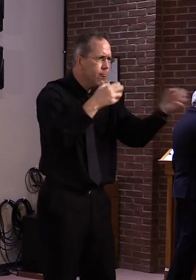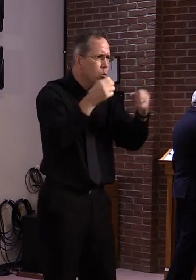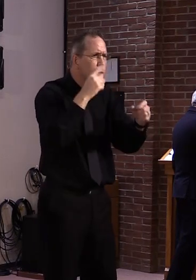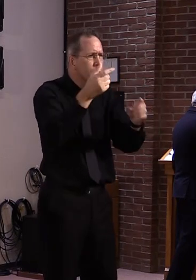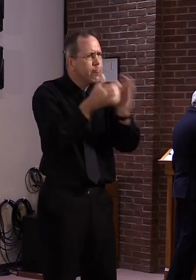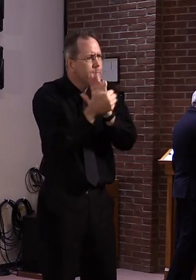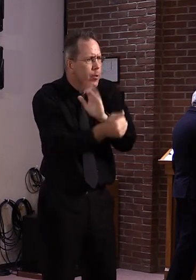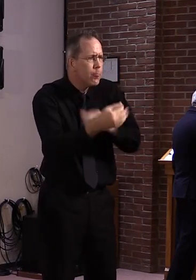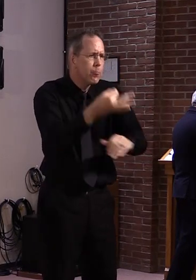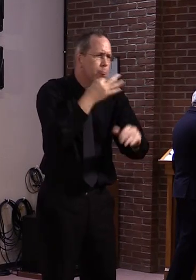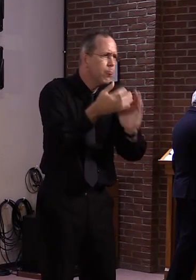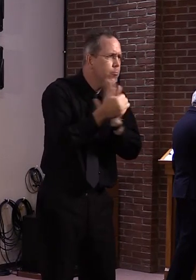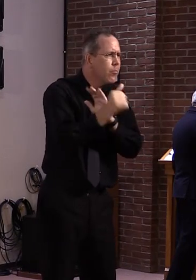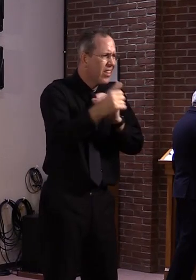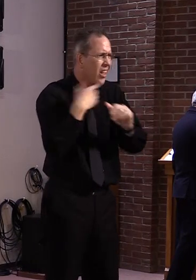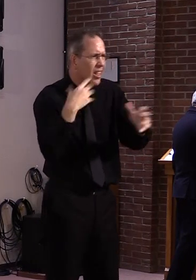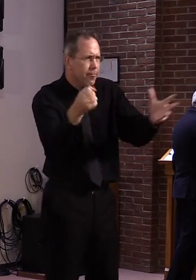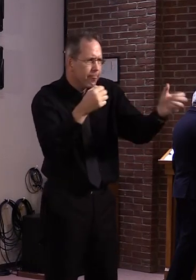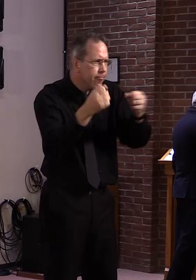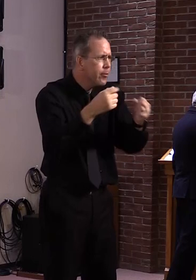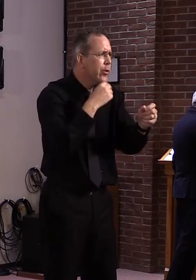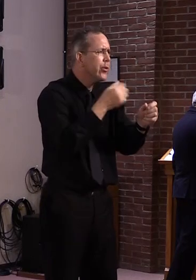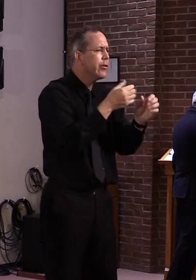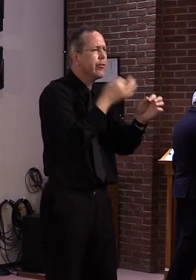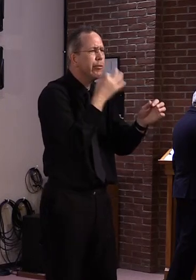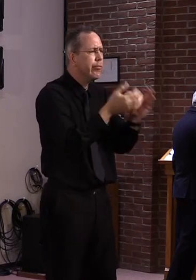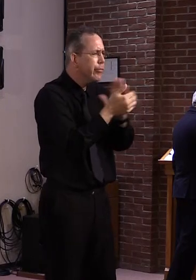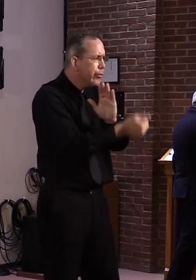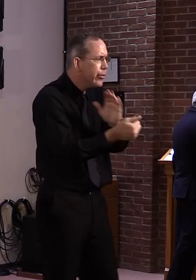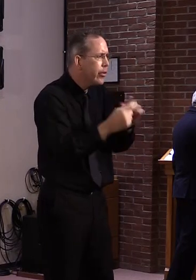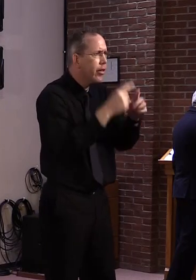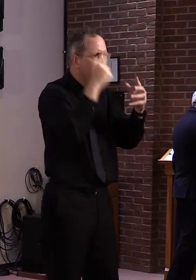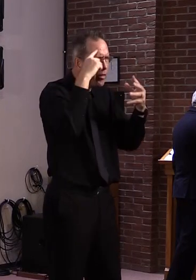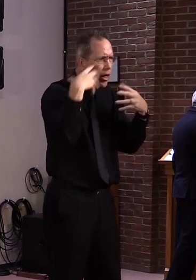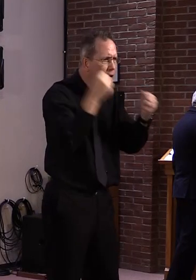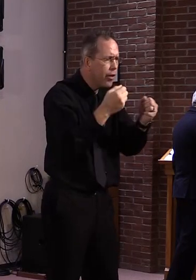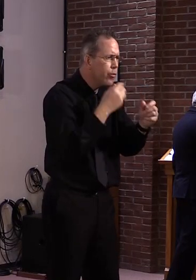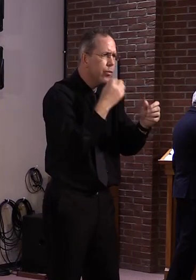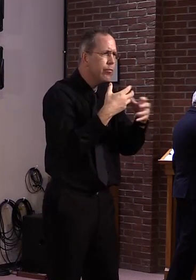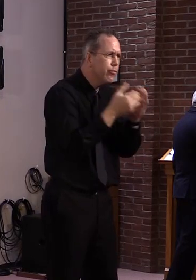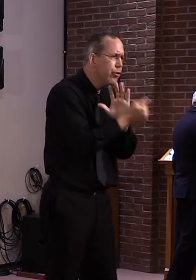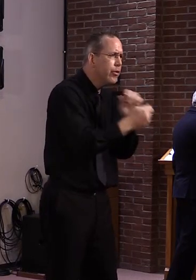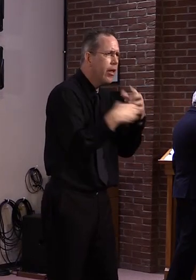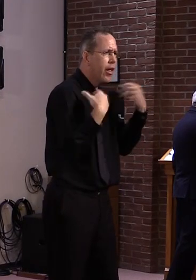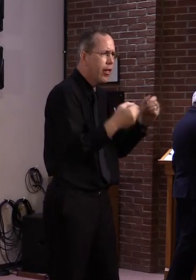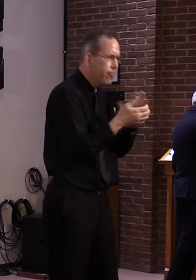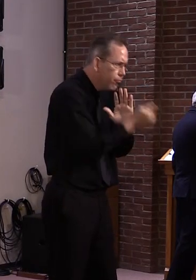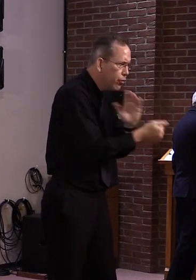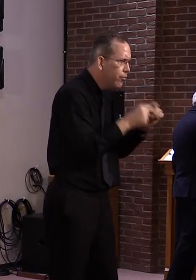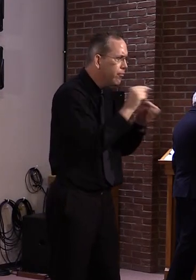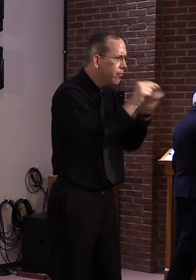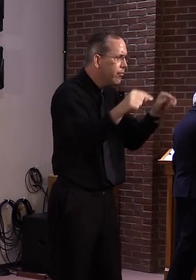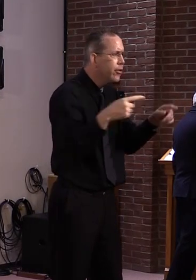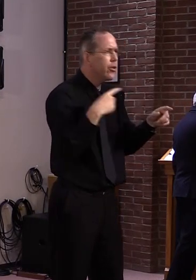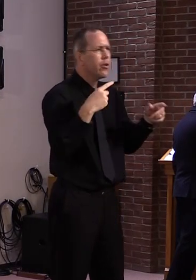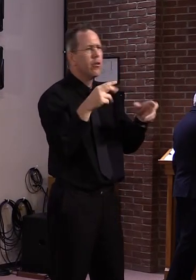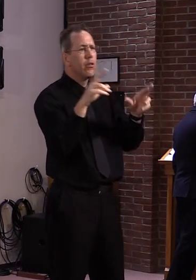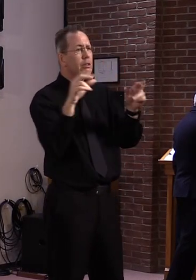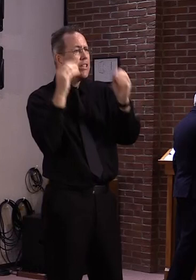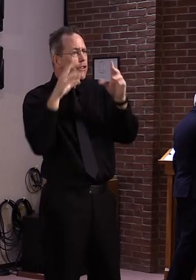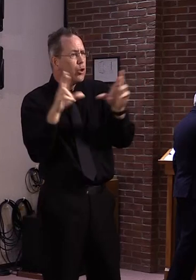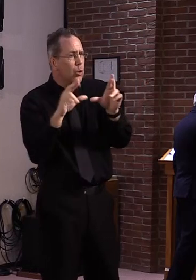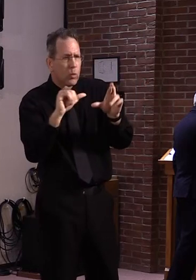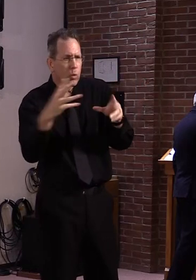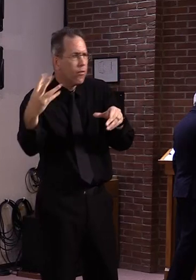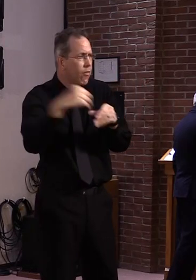who have the expertise in that area, as well as from the NEA themselves. I think there was probably four